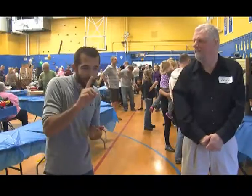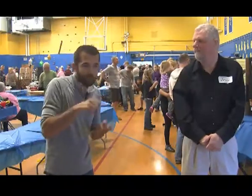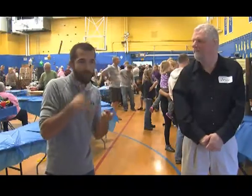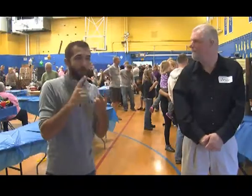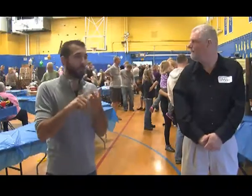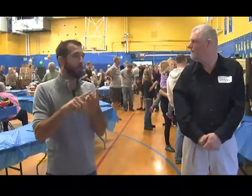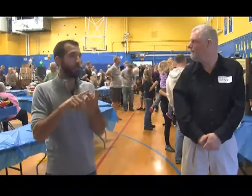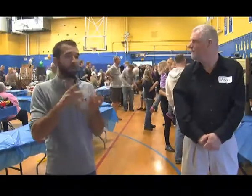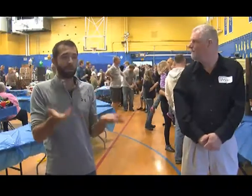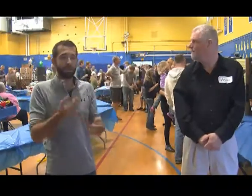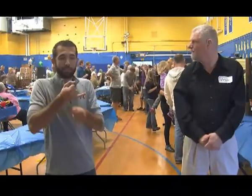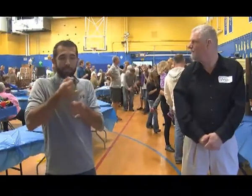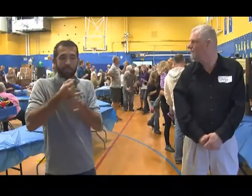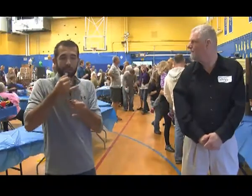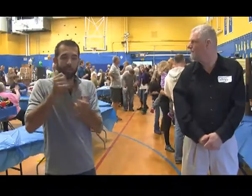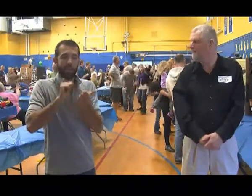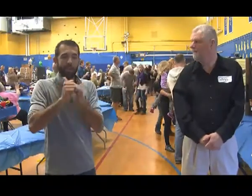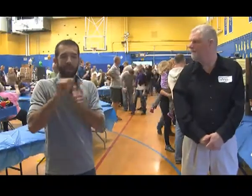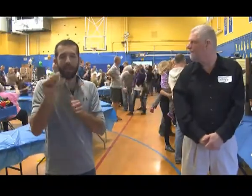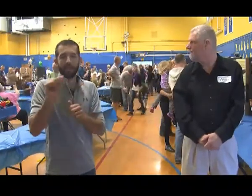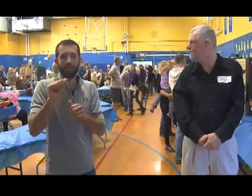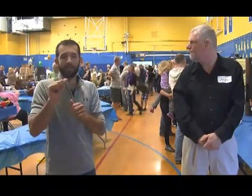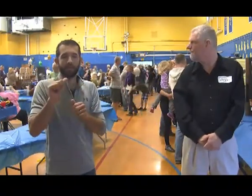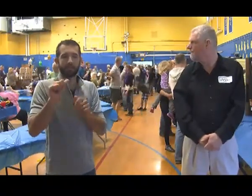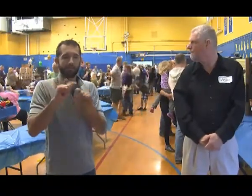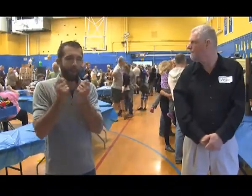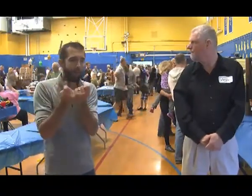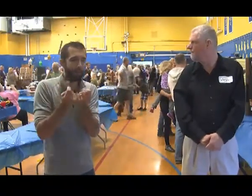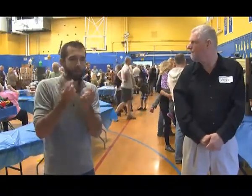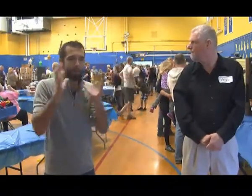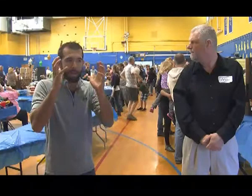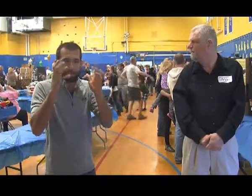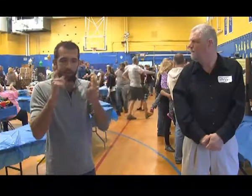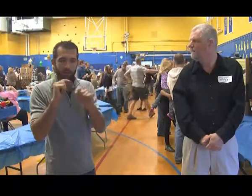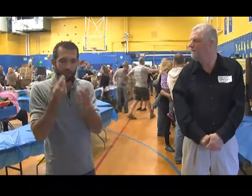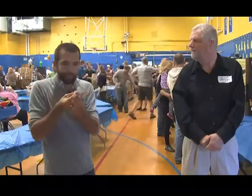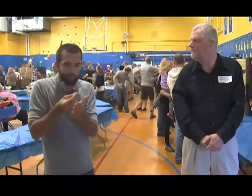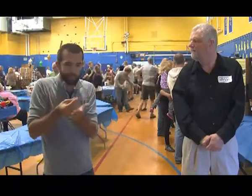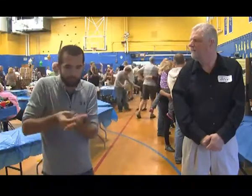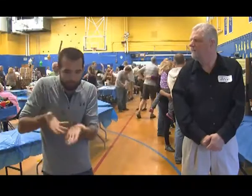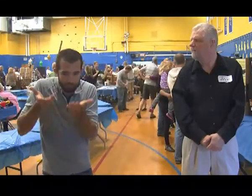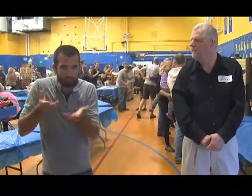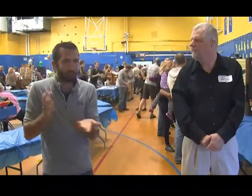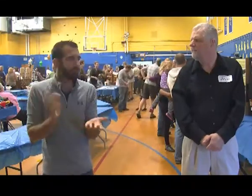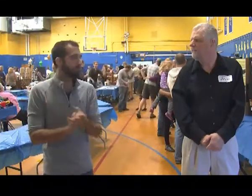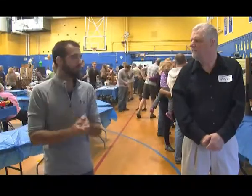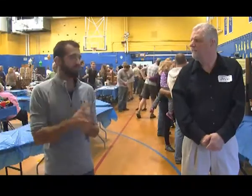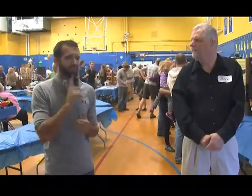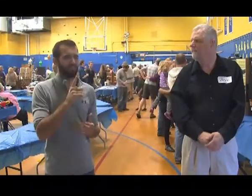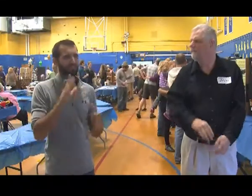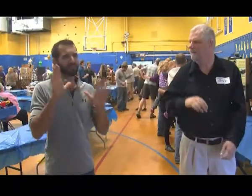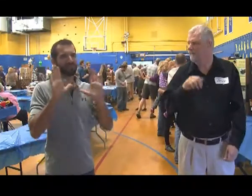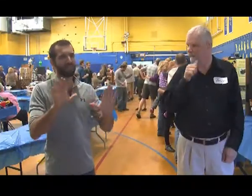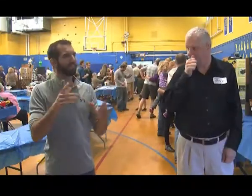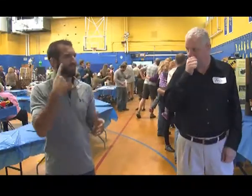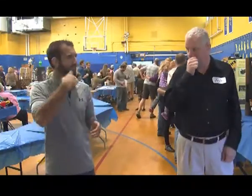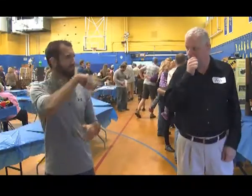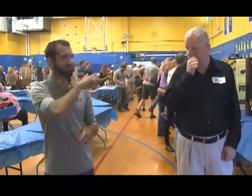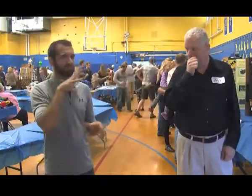the main association of the Deaf and also for the athletic teams for Baxter School for the Deaf. It's a really